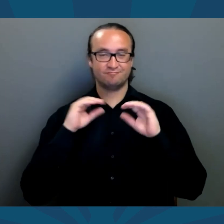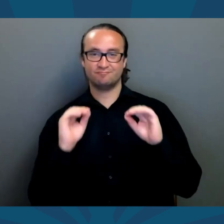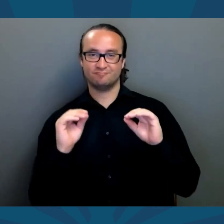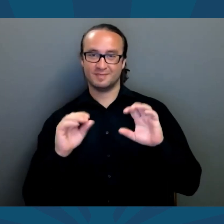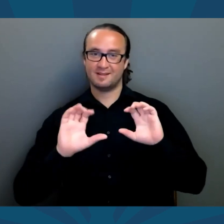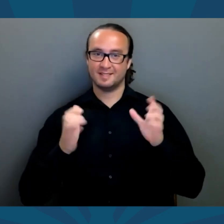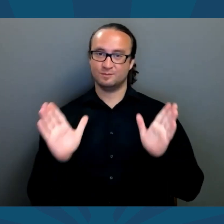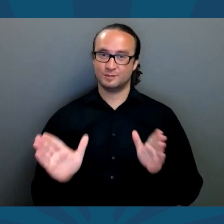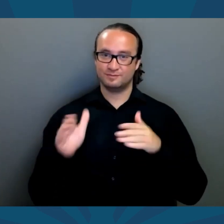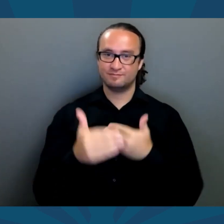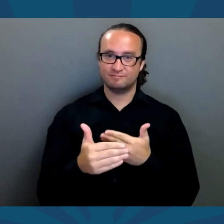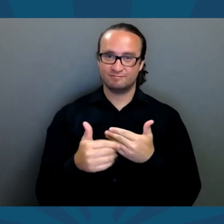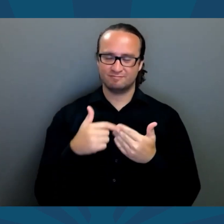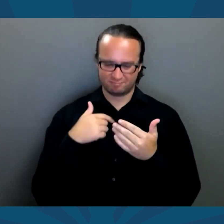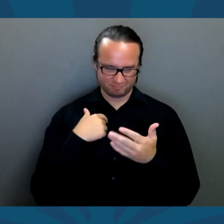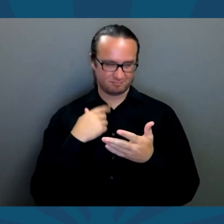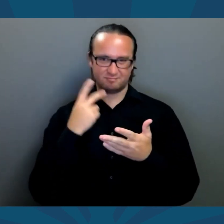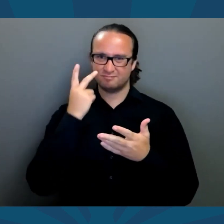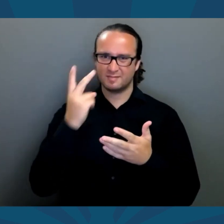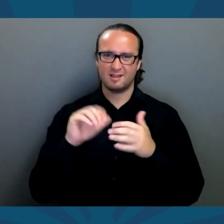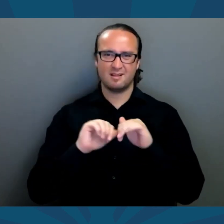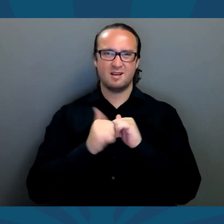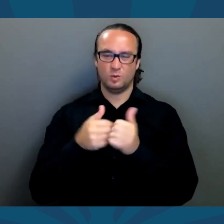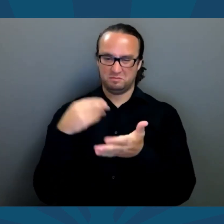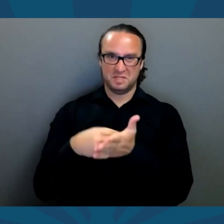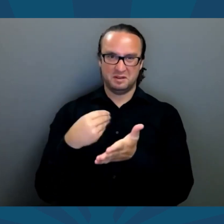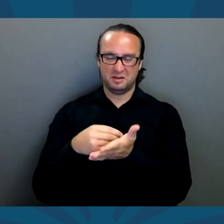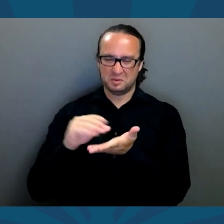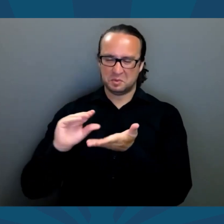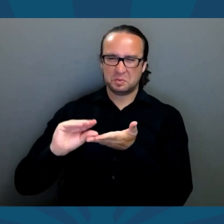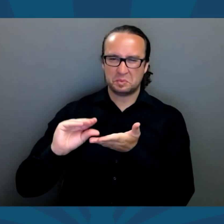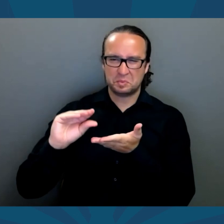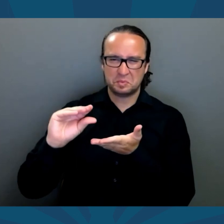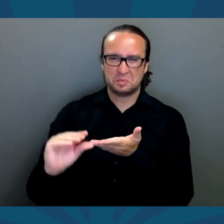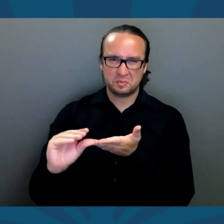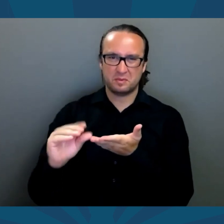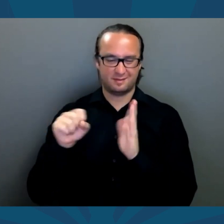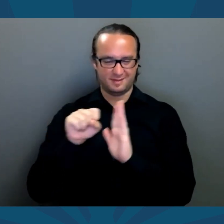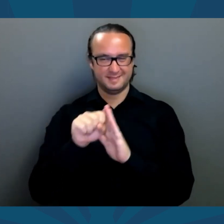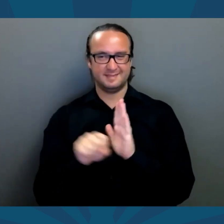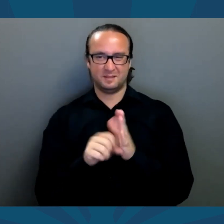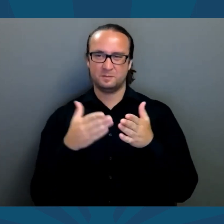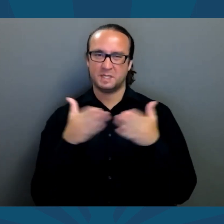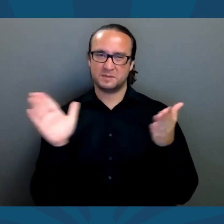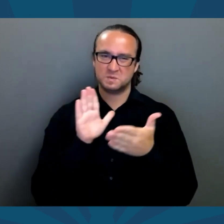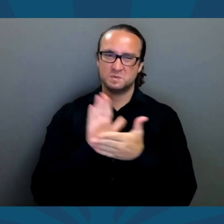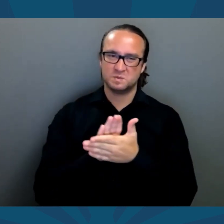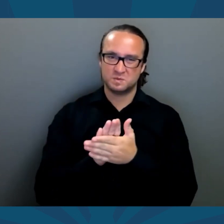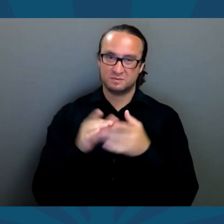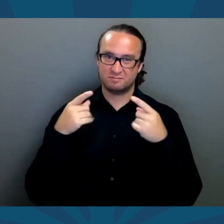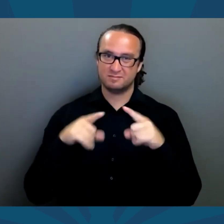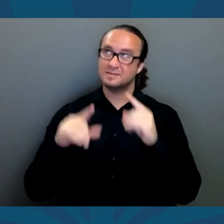During my time in the classroom, I saw just how underfunded our state's public schools are